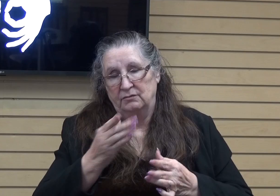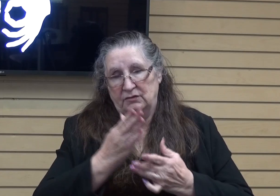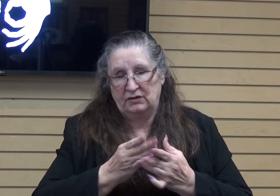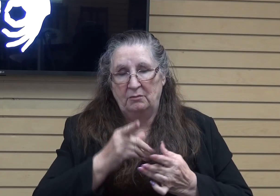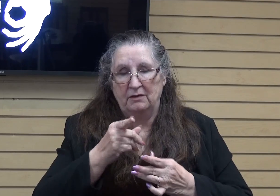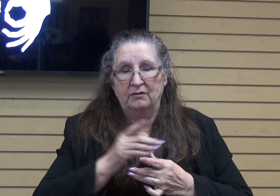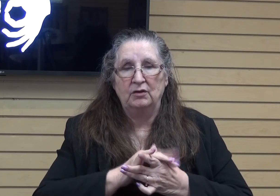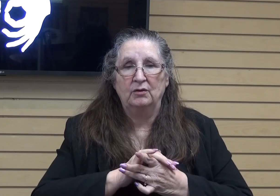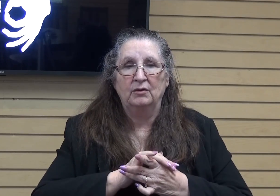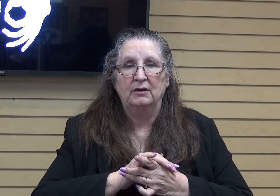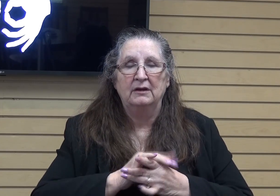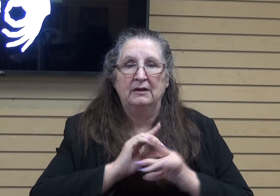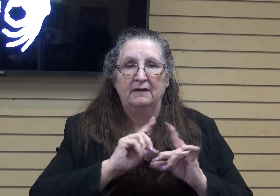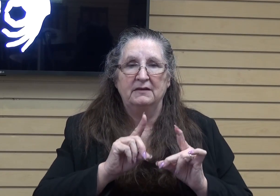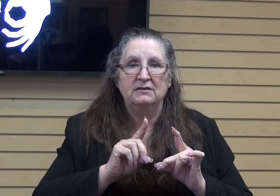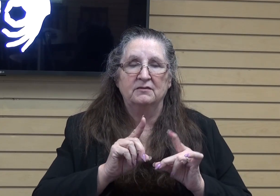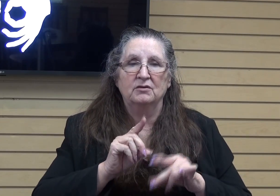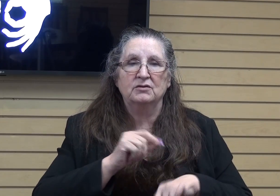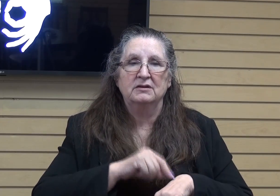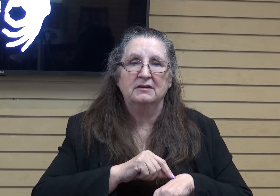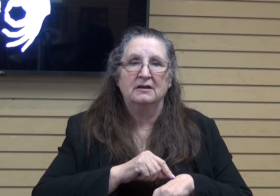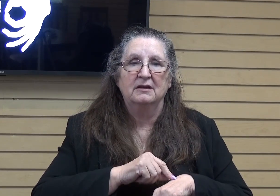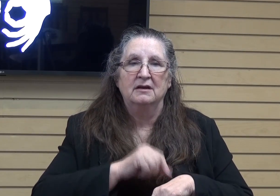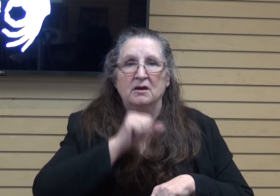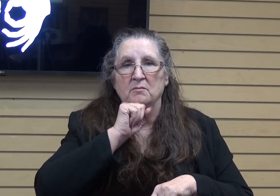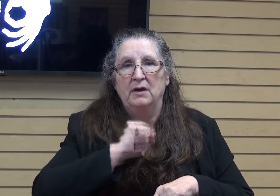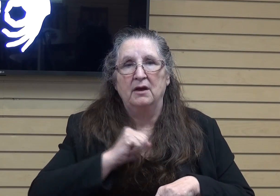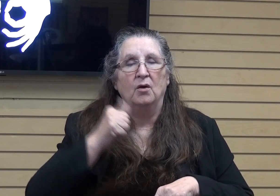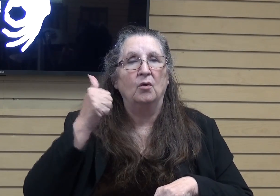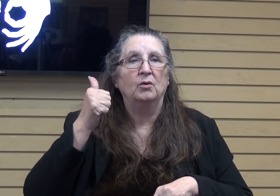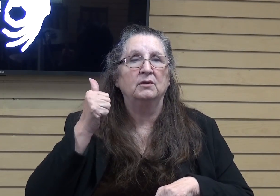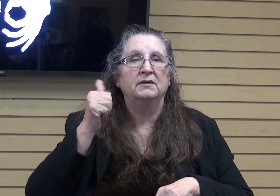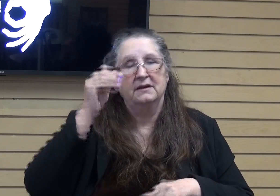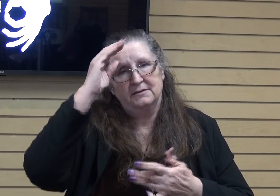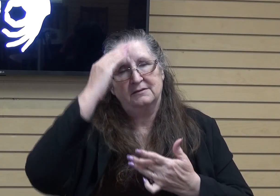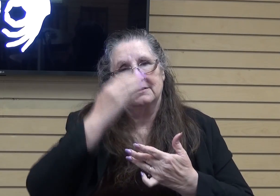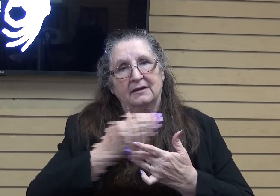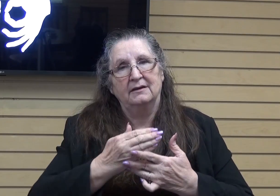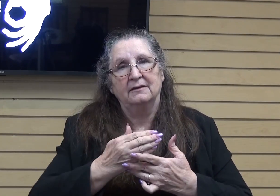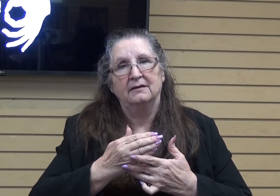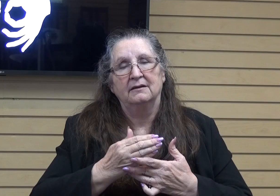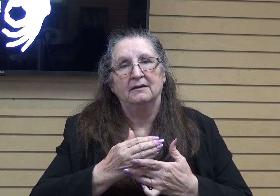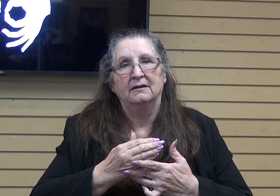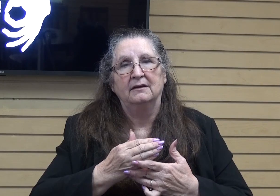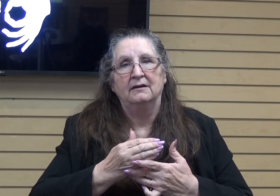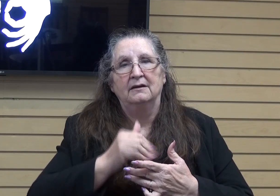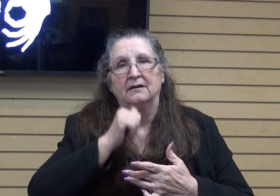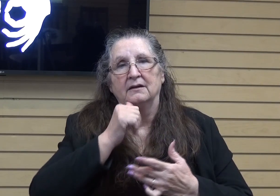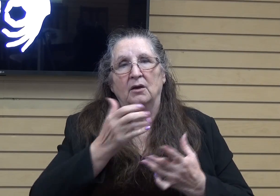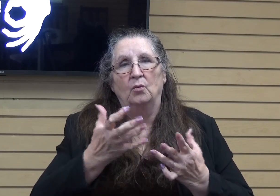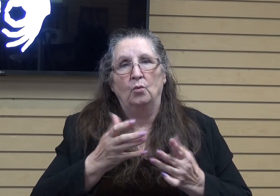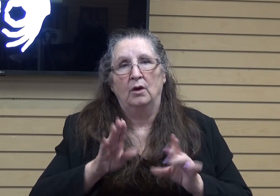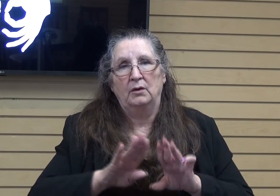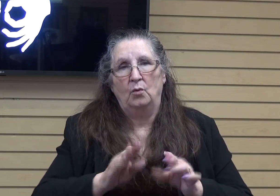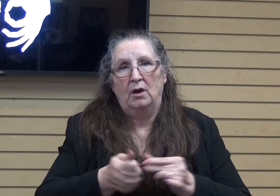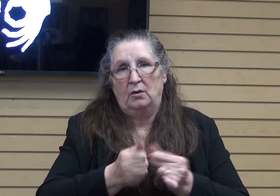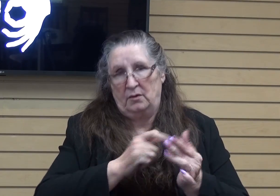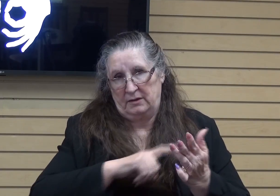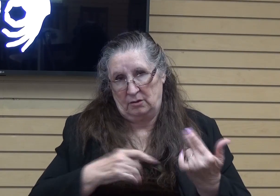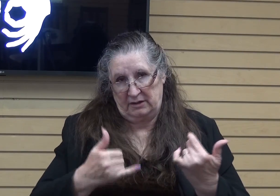devotion time, my oldest son, he is not wanting to walk with the Lord, and however,